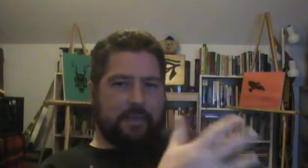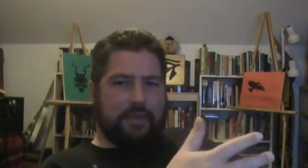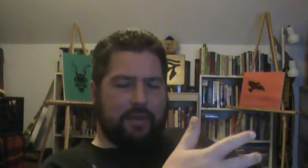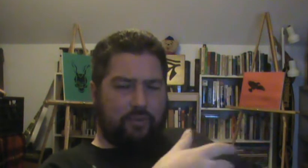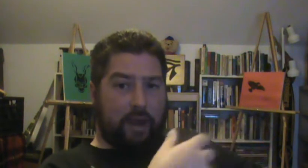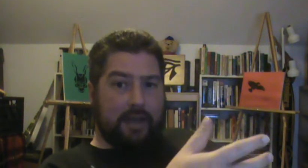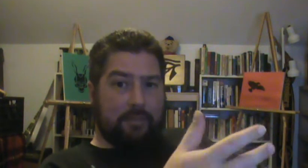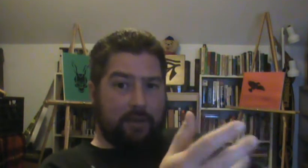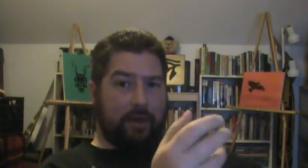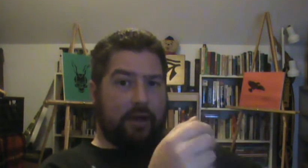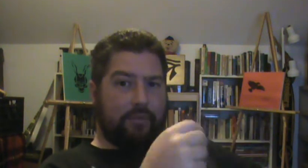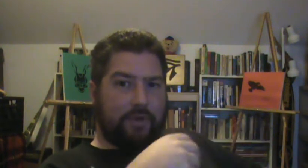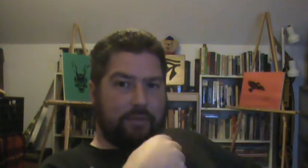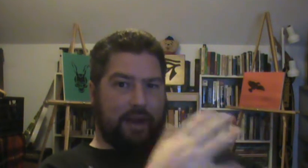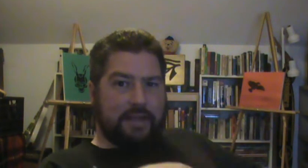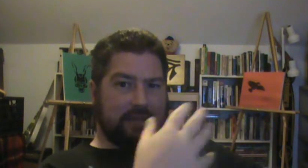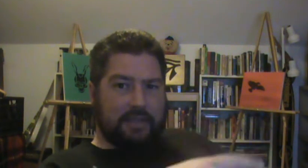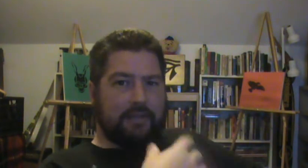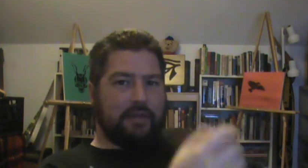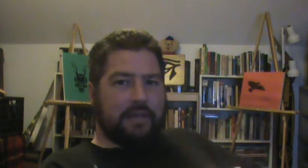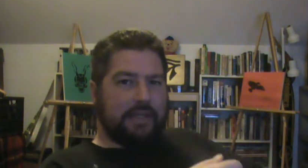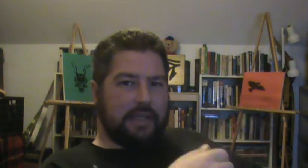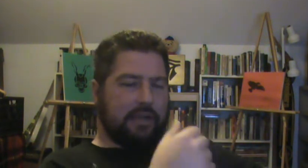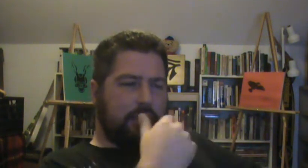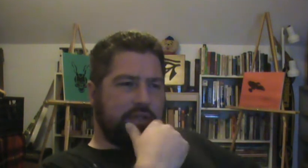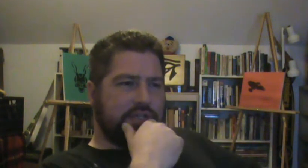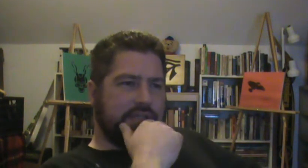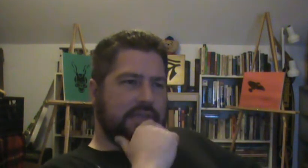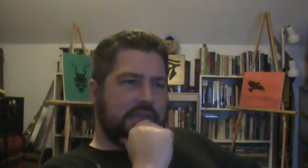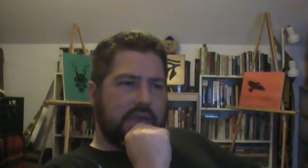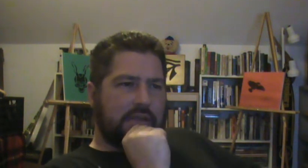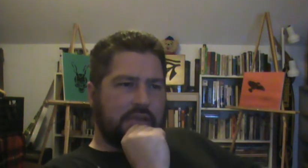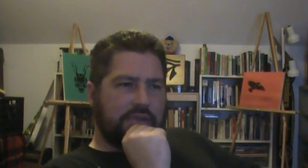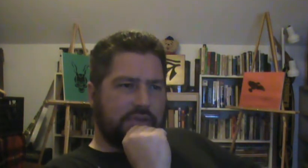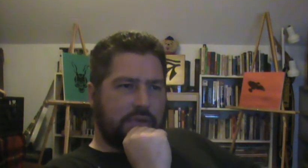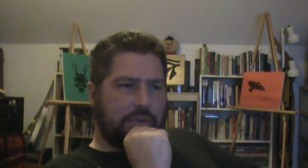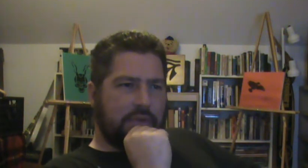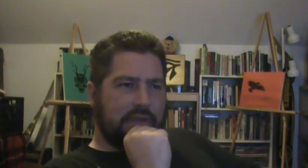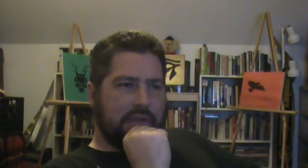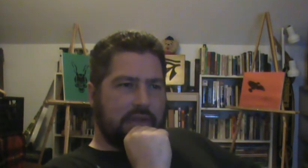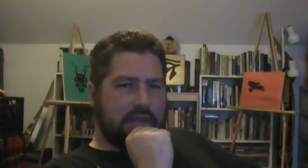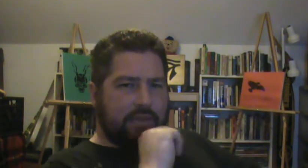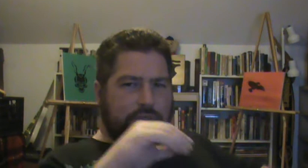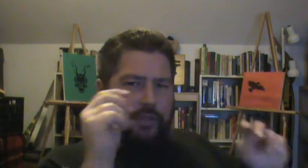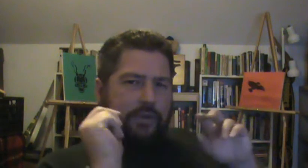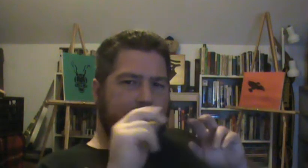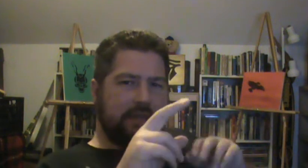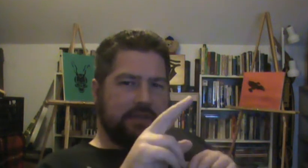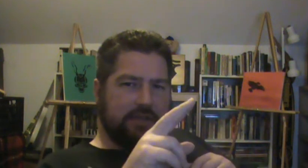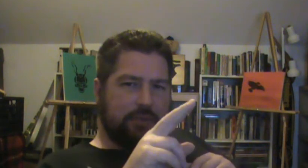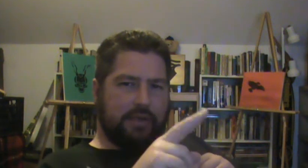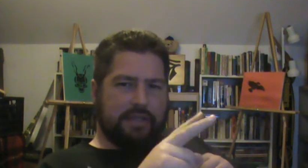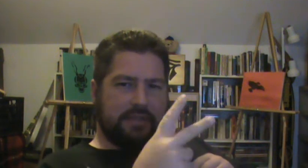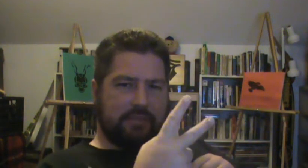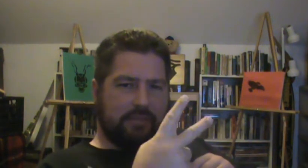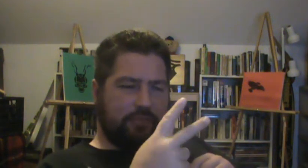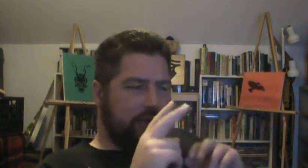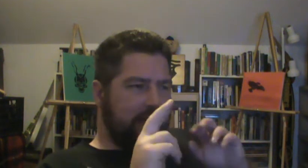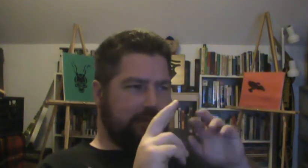something that randomly went off when you were asking leading questions. So, yeah, those two things, I just wanted to put it out